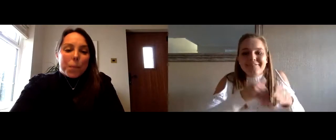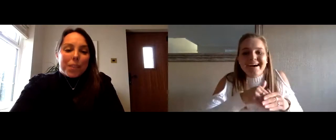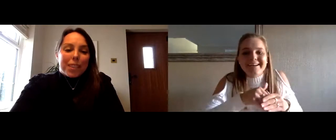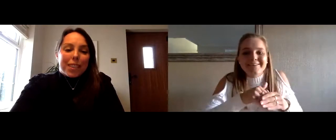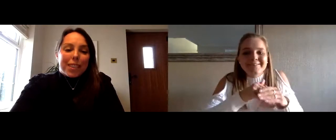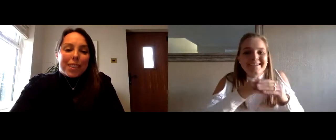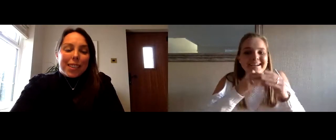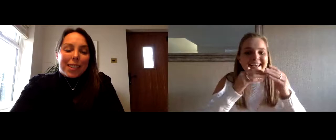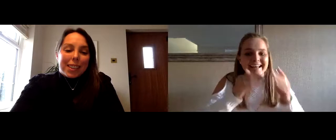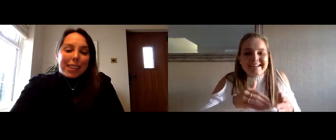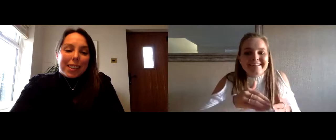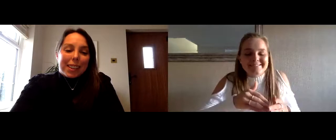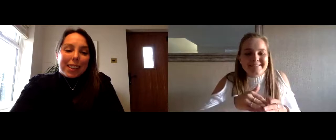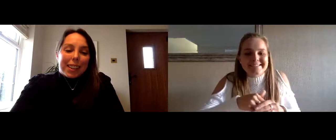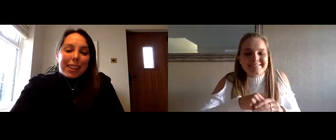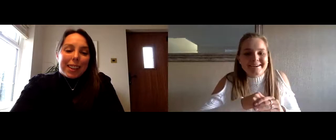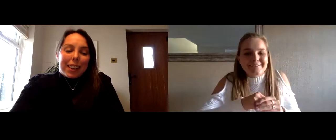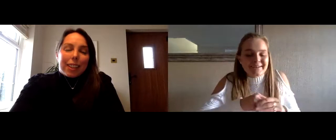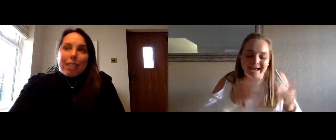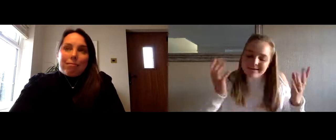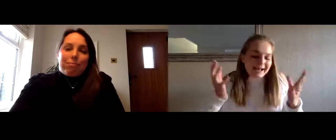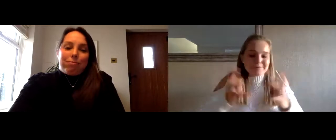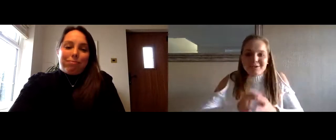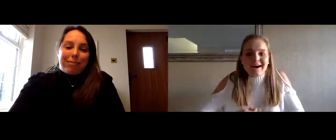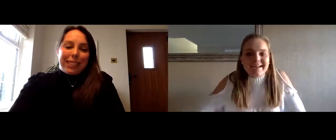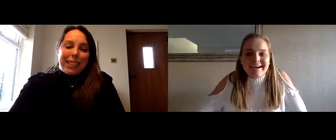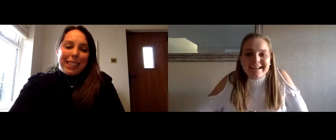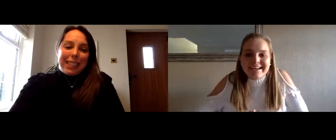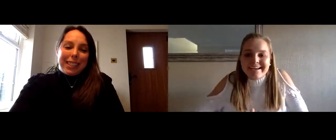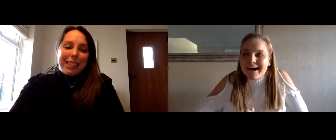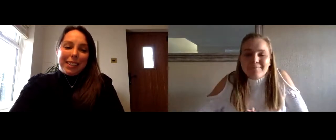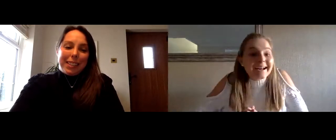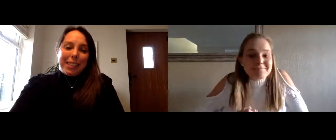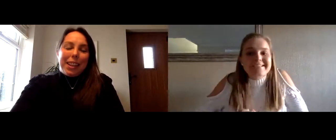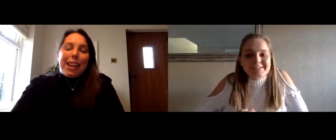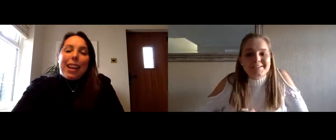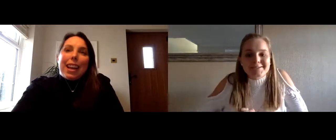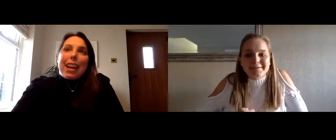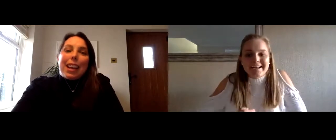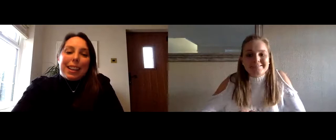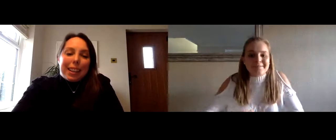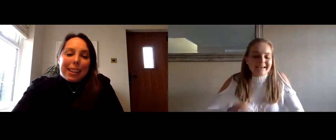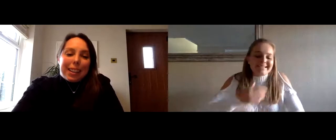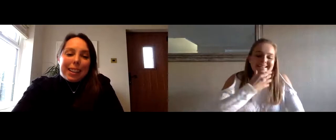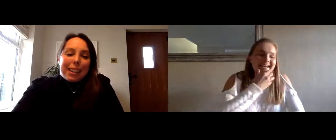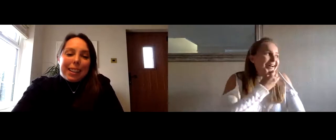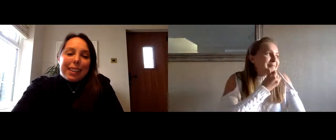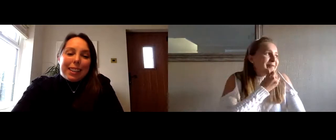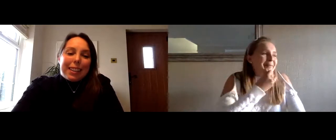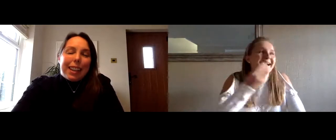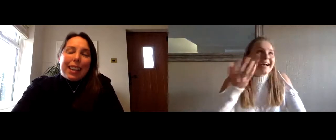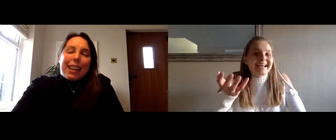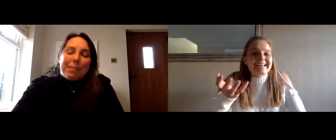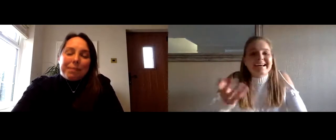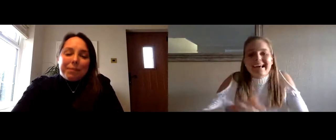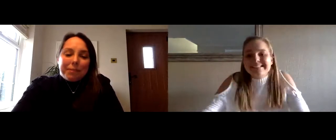down to that final in london 2012 an absolute highlight and uh i'm kind of pleased that you touched upon that to be fair um